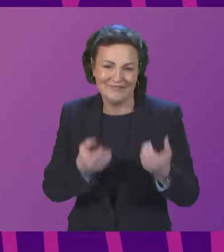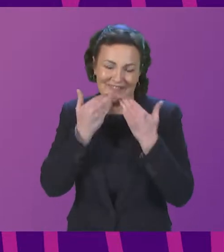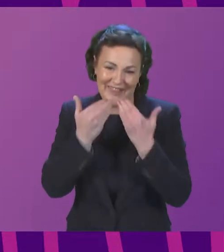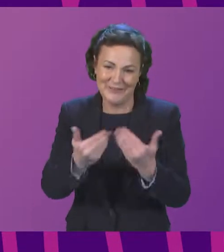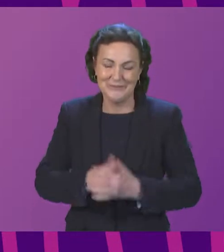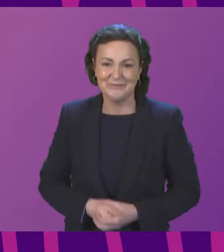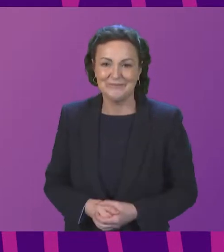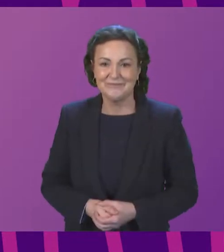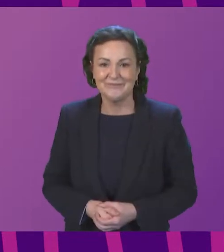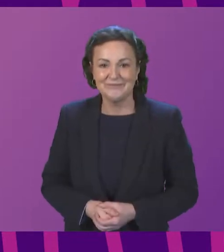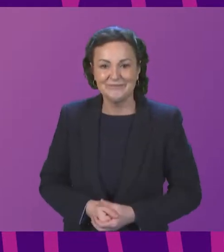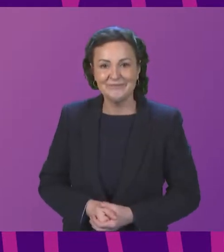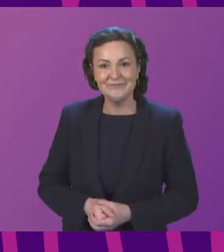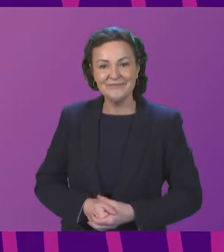petition.